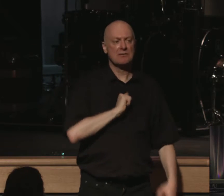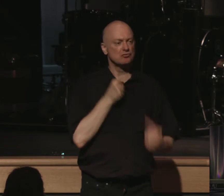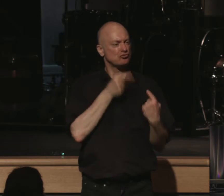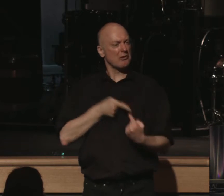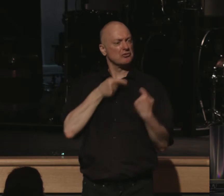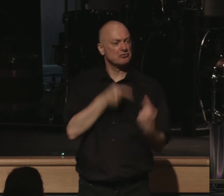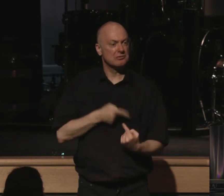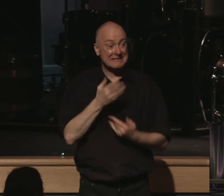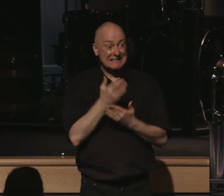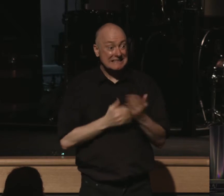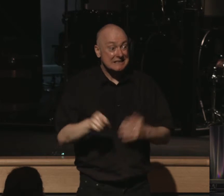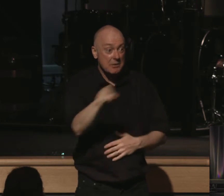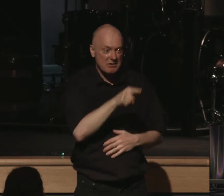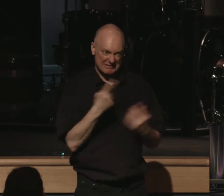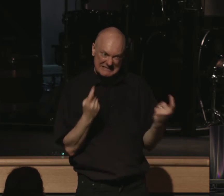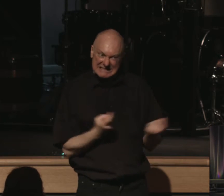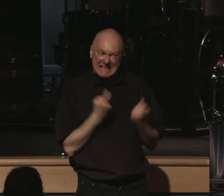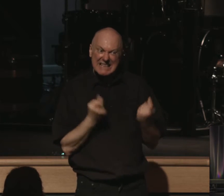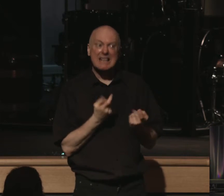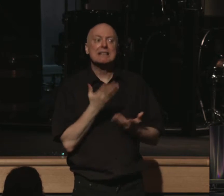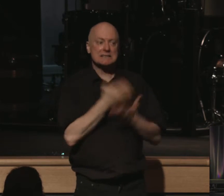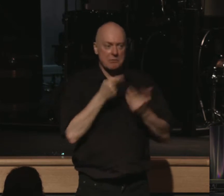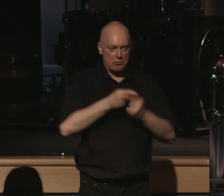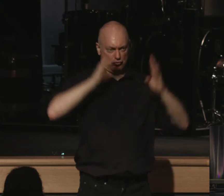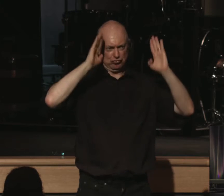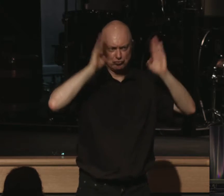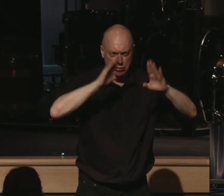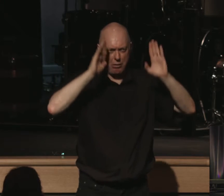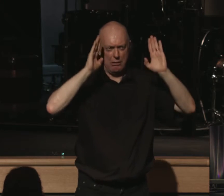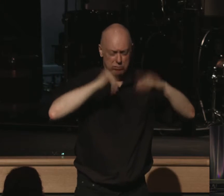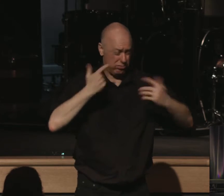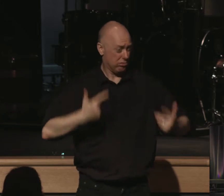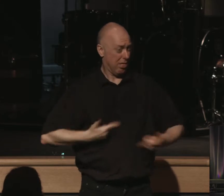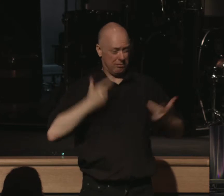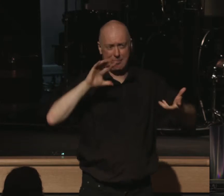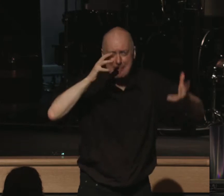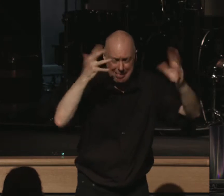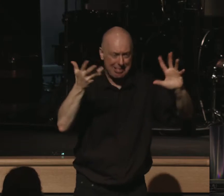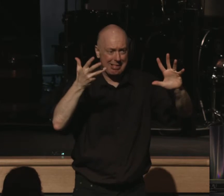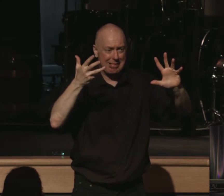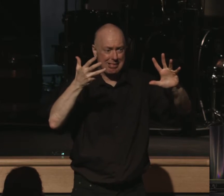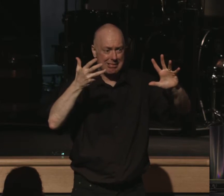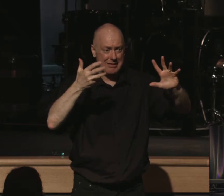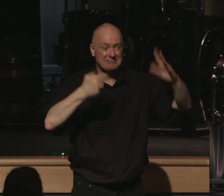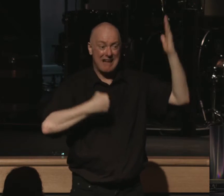Struggling, maybe some of you, under the weight of sin. Struggling under the weight of trial and the weight of life. I see you struggling.